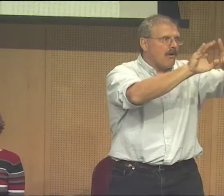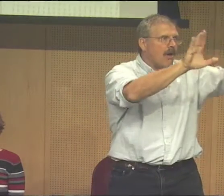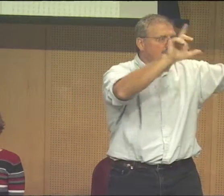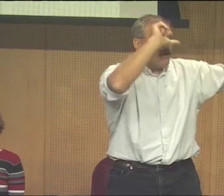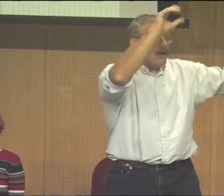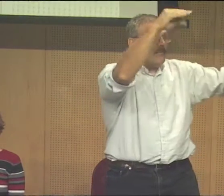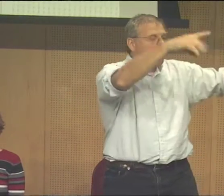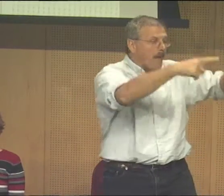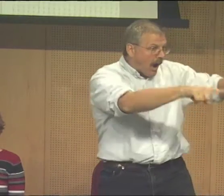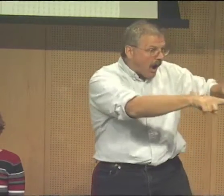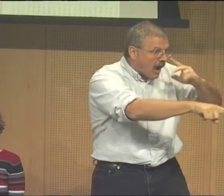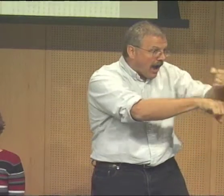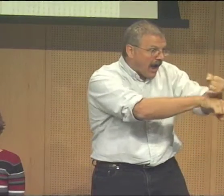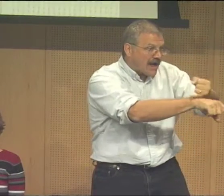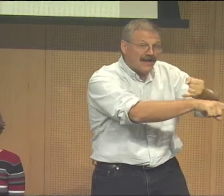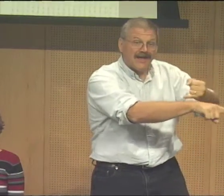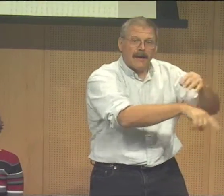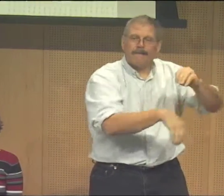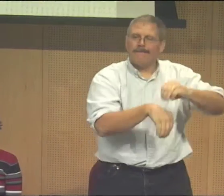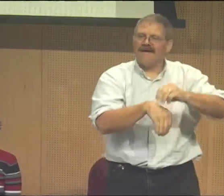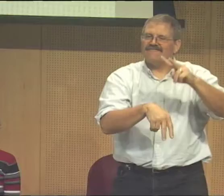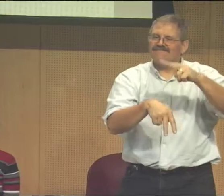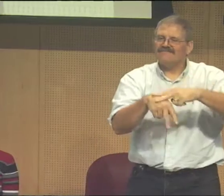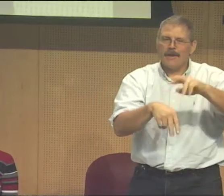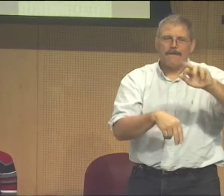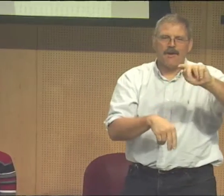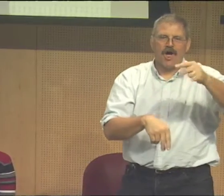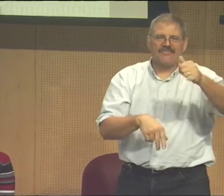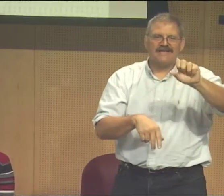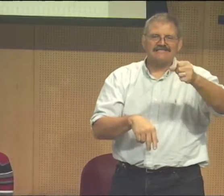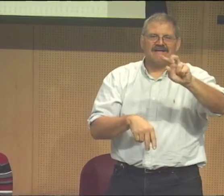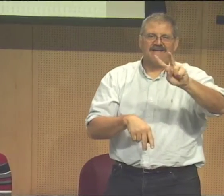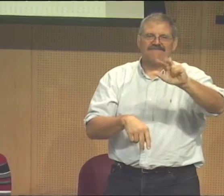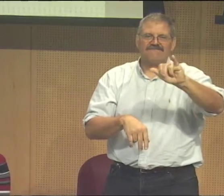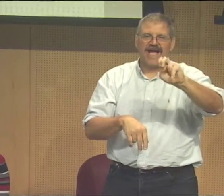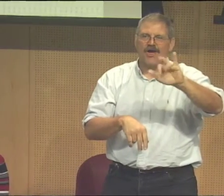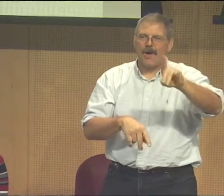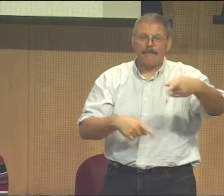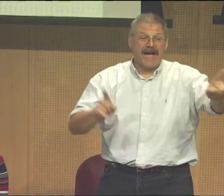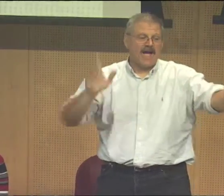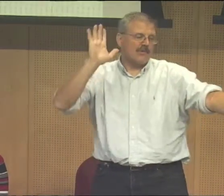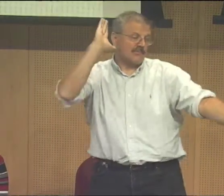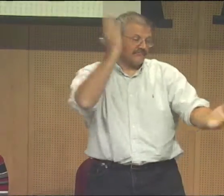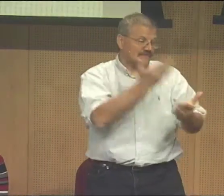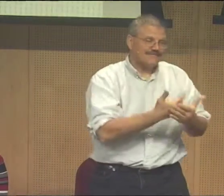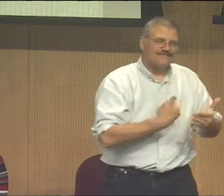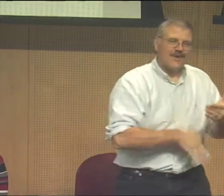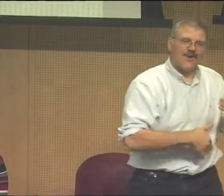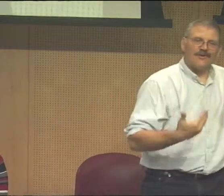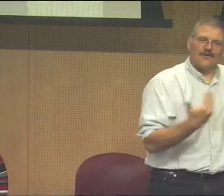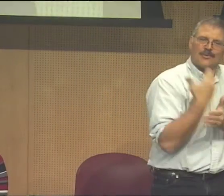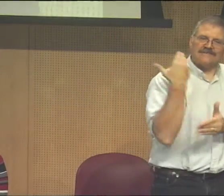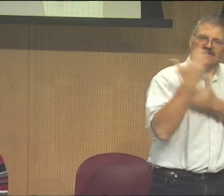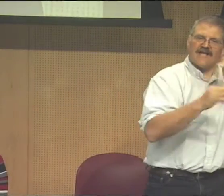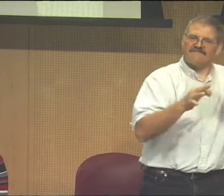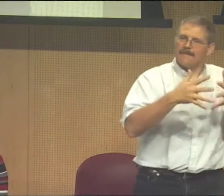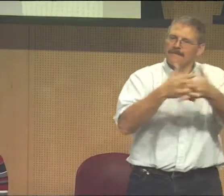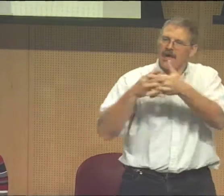reach these frontier, they see a bright, shining light in front of them as if they're going to the new place that they're going to set up their lives. So this is actually a reference to